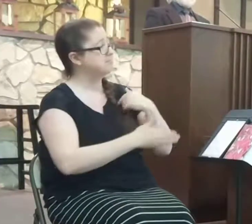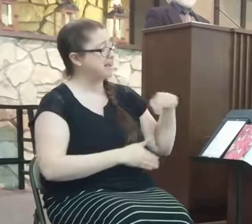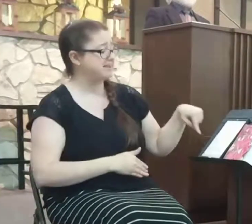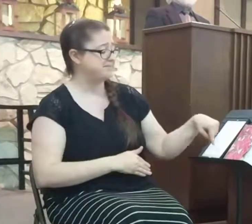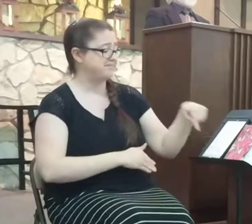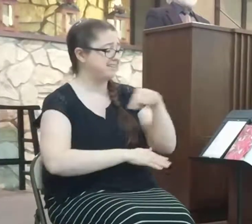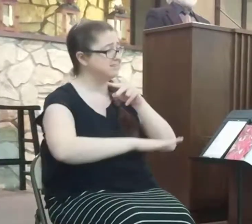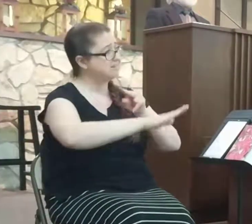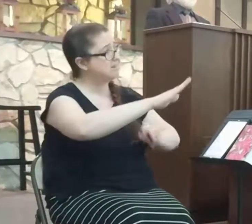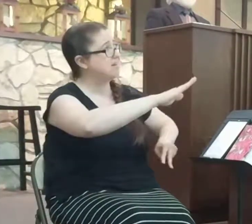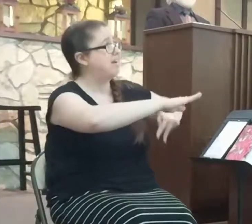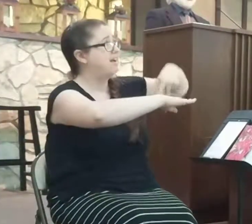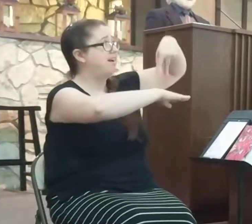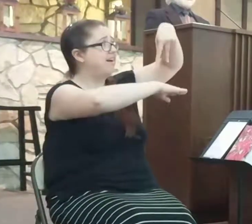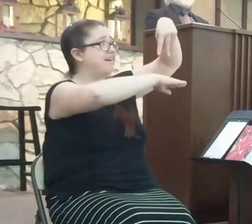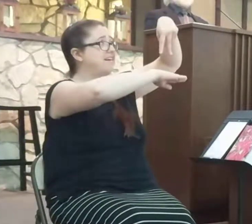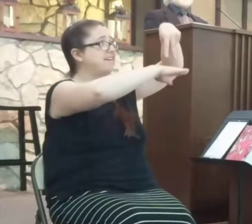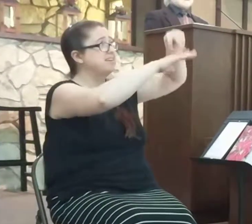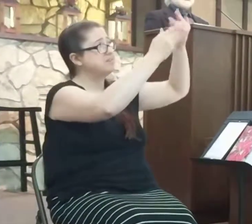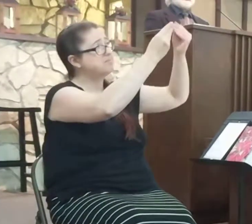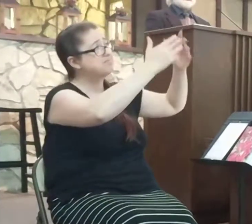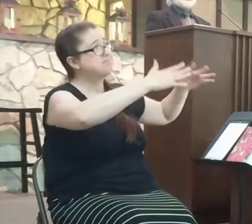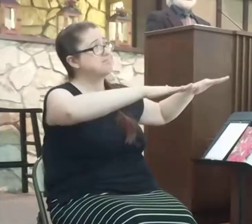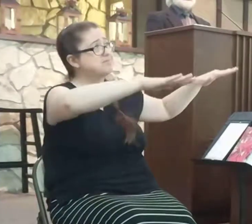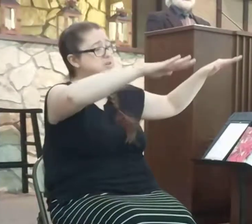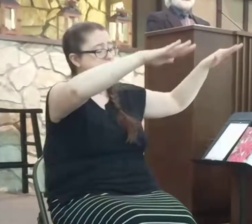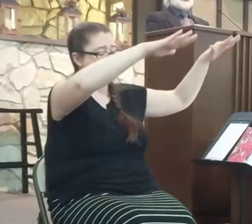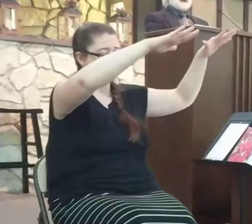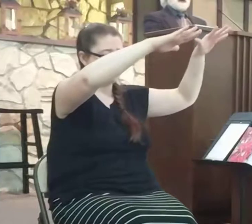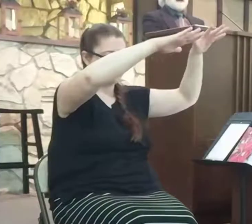my feet on higher ground.